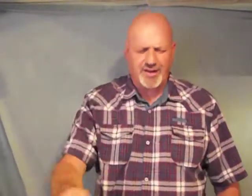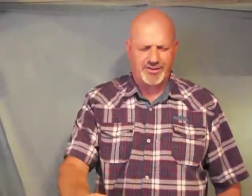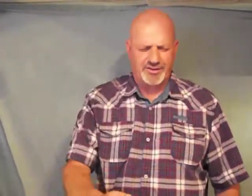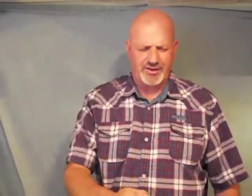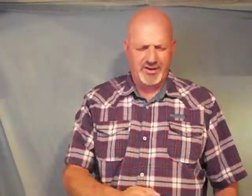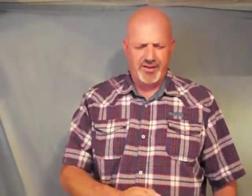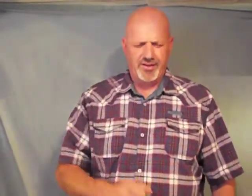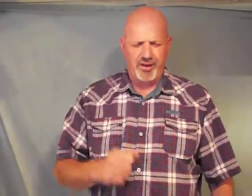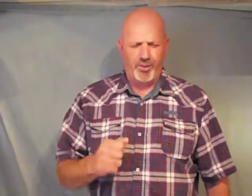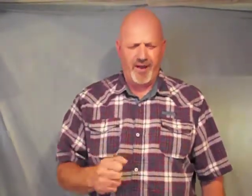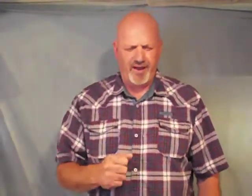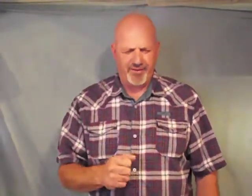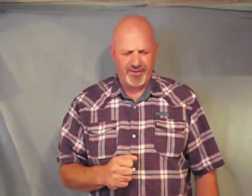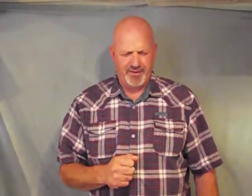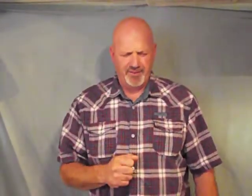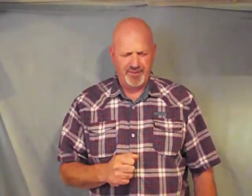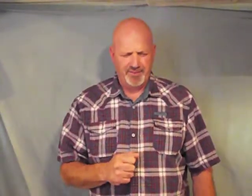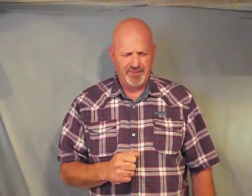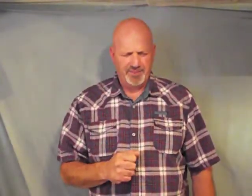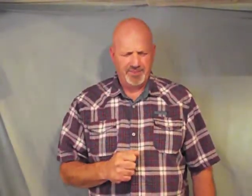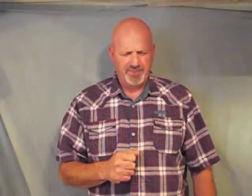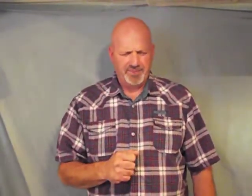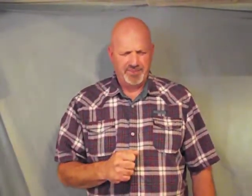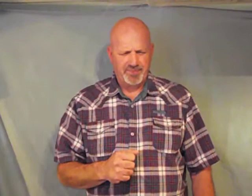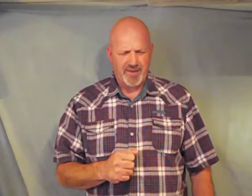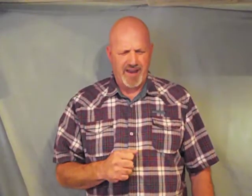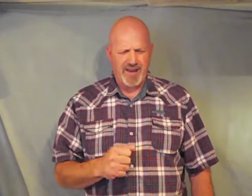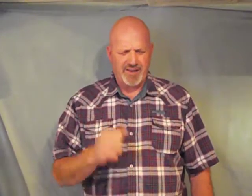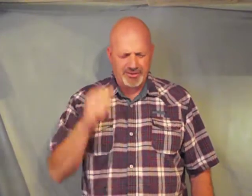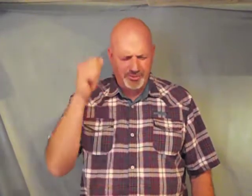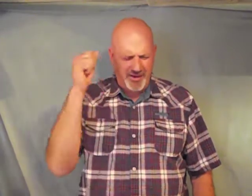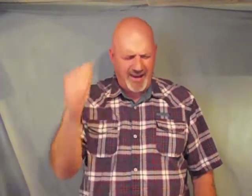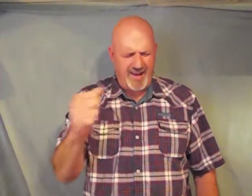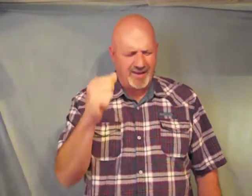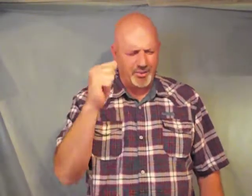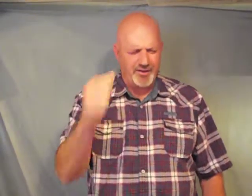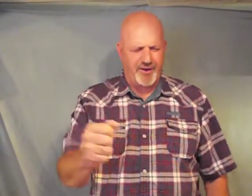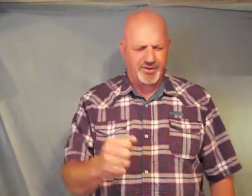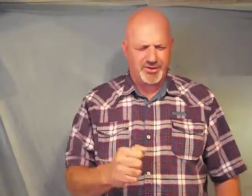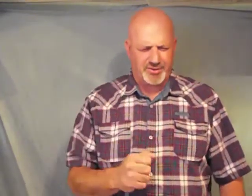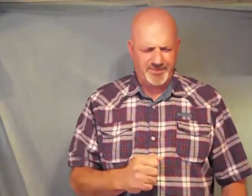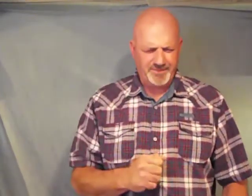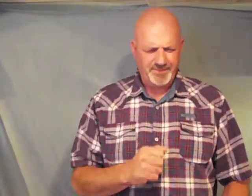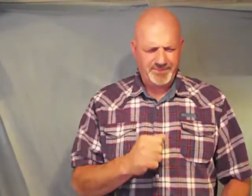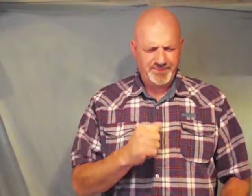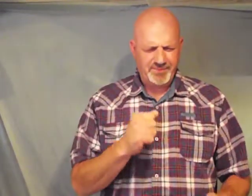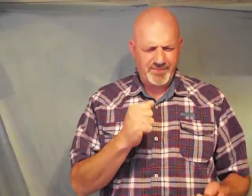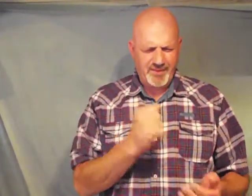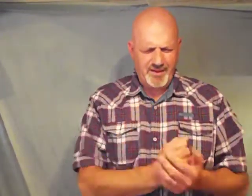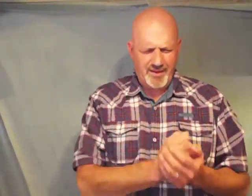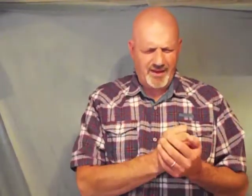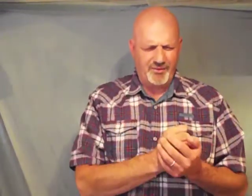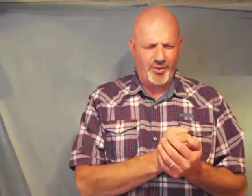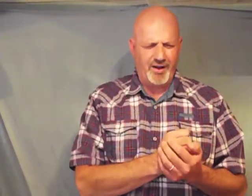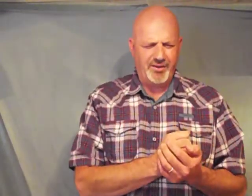the wealth God that you begin the reversal of wealth